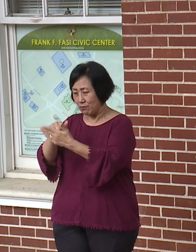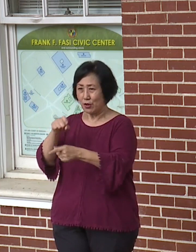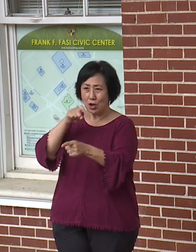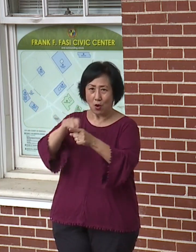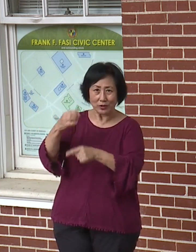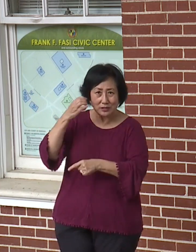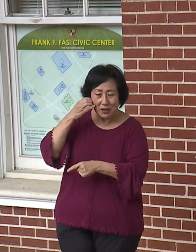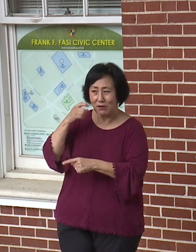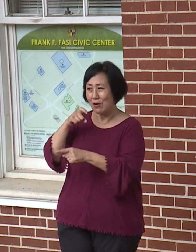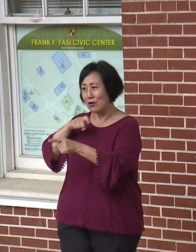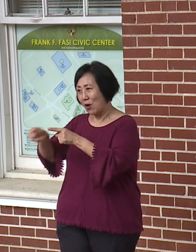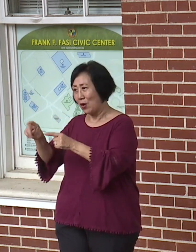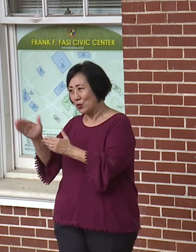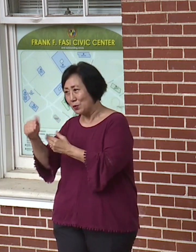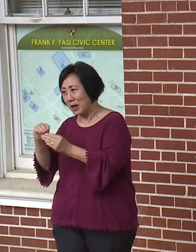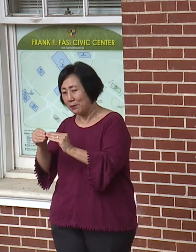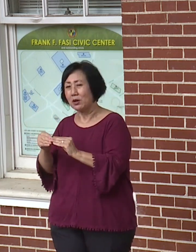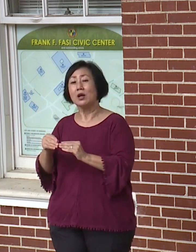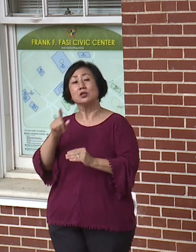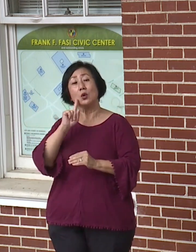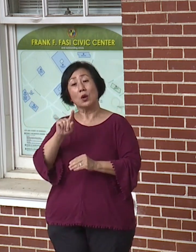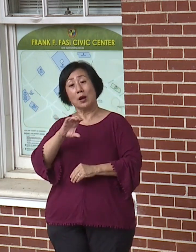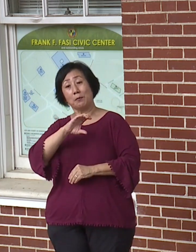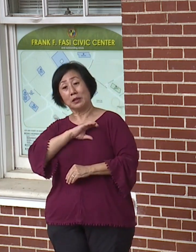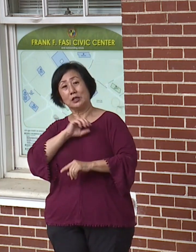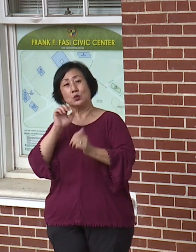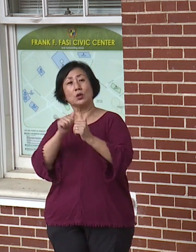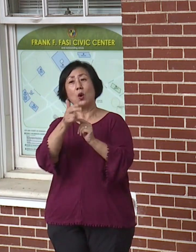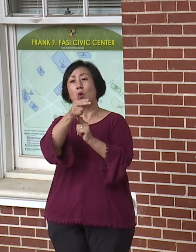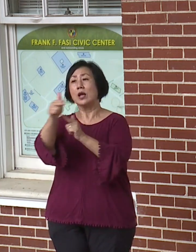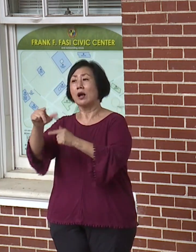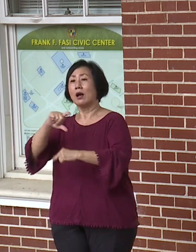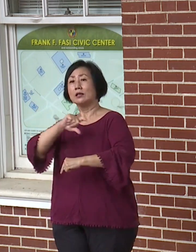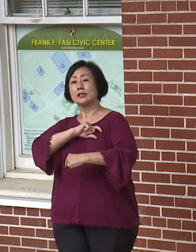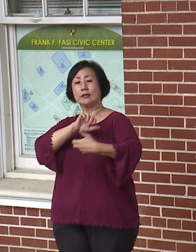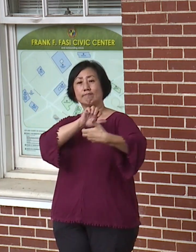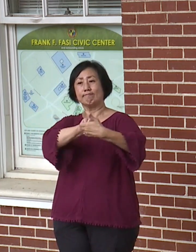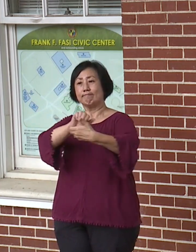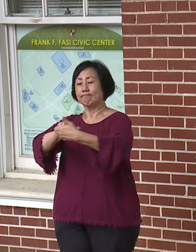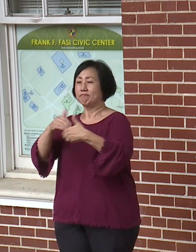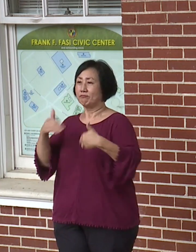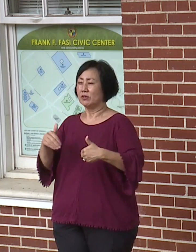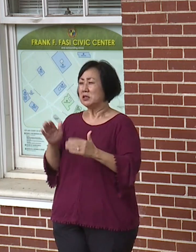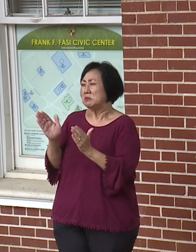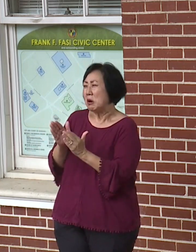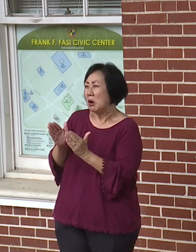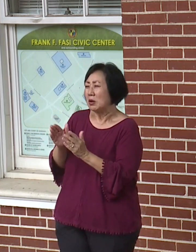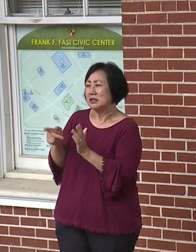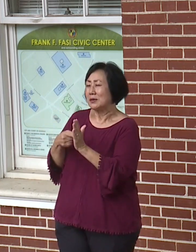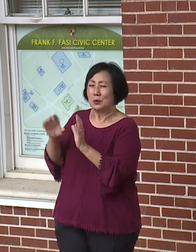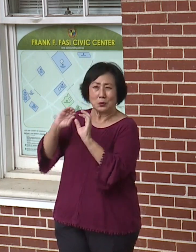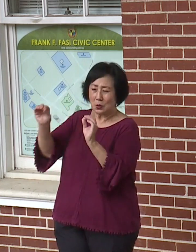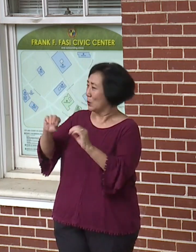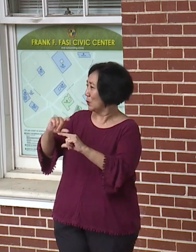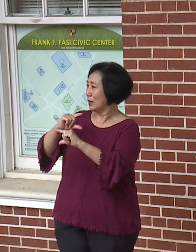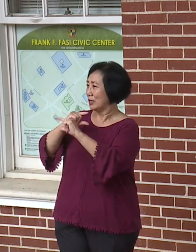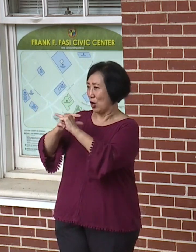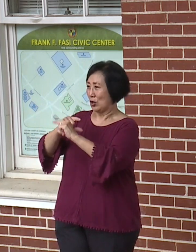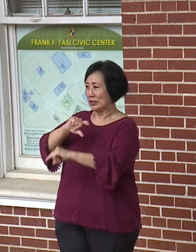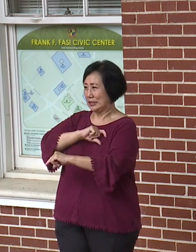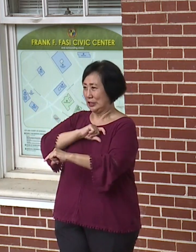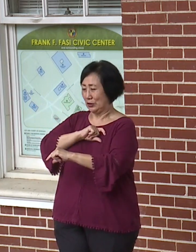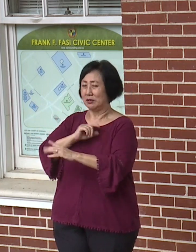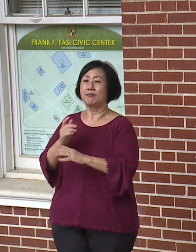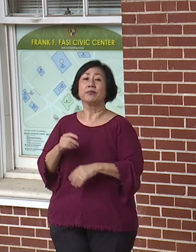have a good partner, I believe, with these major hotel chains. The smaller ones, they don't sometimes have security. Now we're going to talk with John